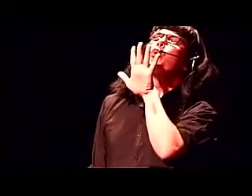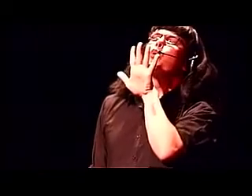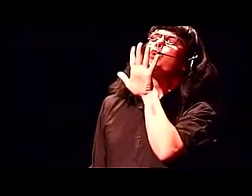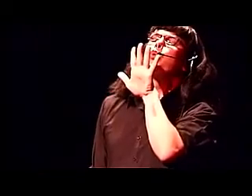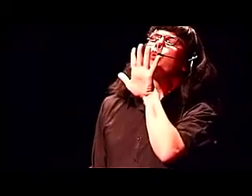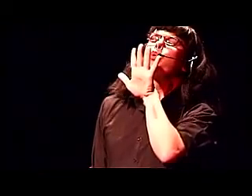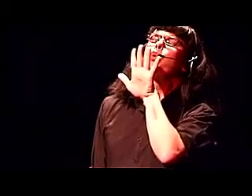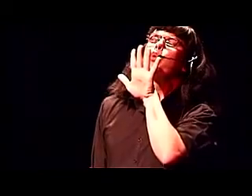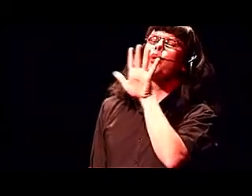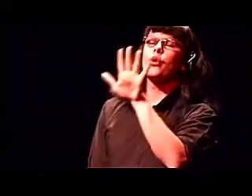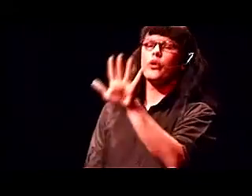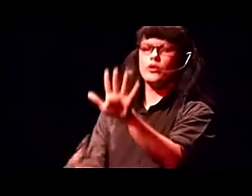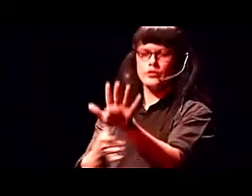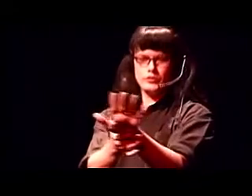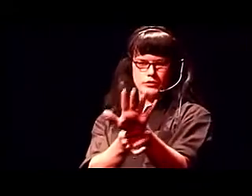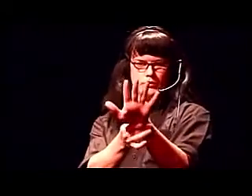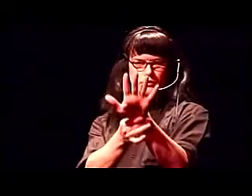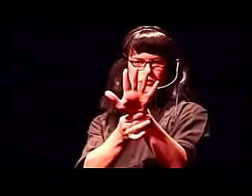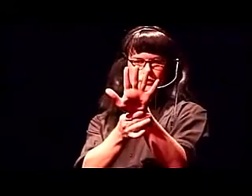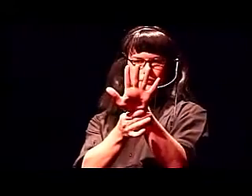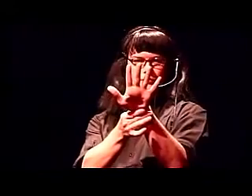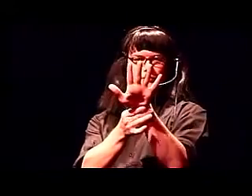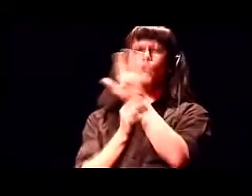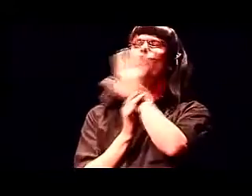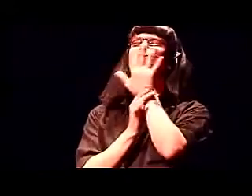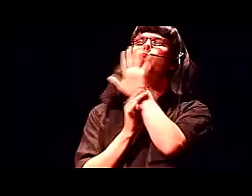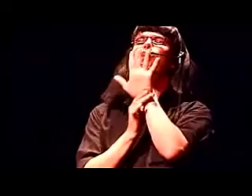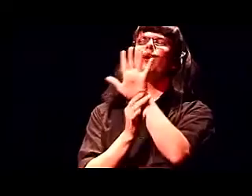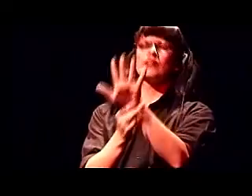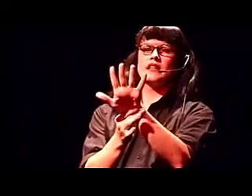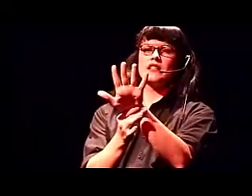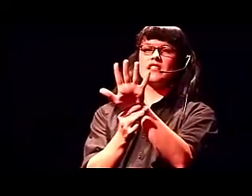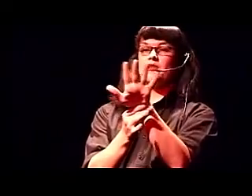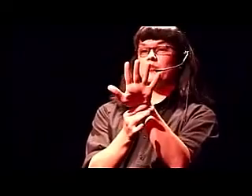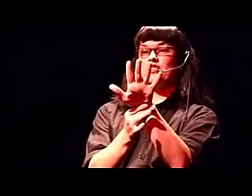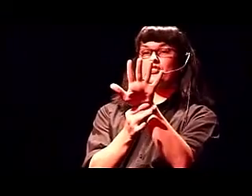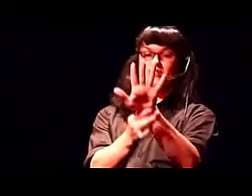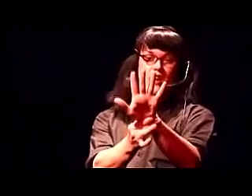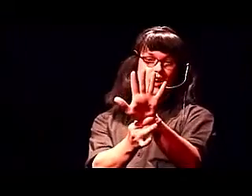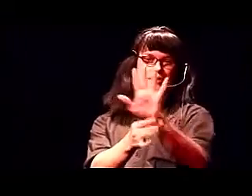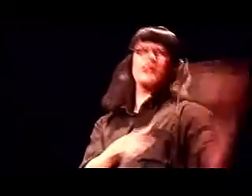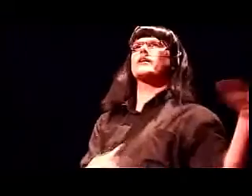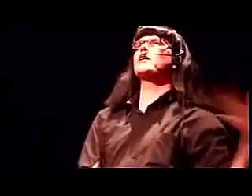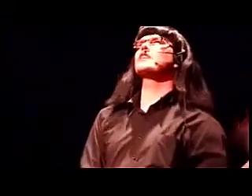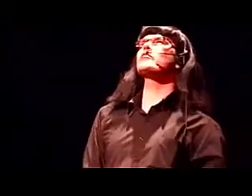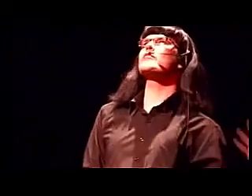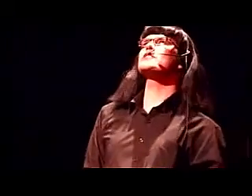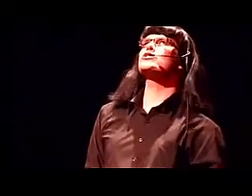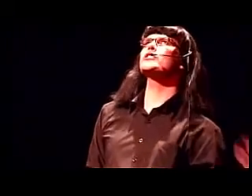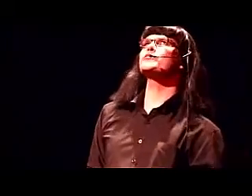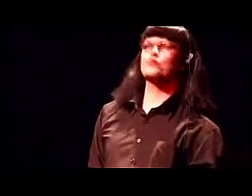All I've got the money, I'm going to take a I'm going a to draw, but anyway, I'll just have their shots.